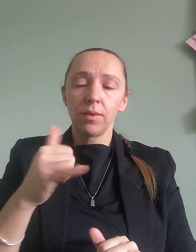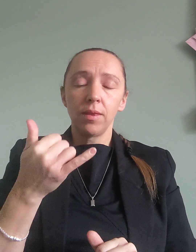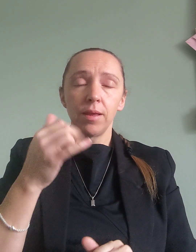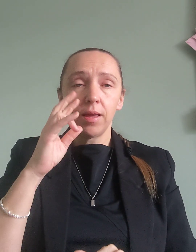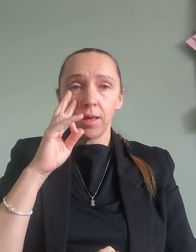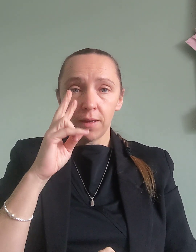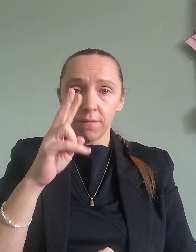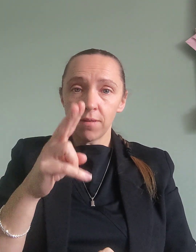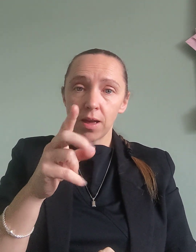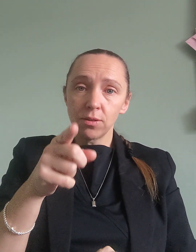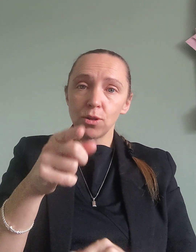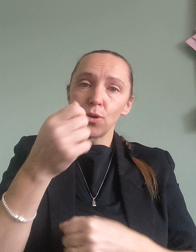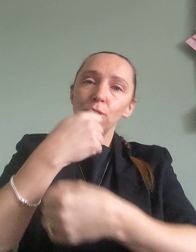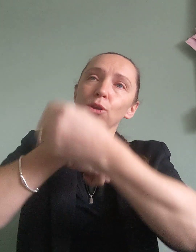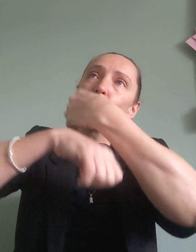I must disclose,